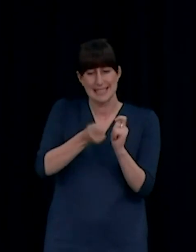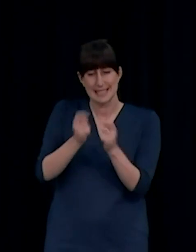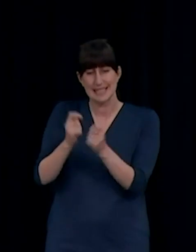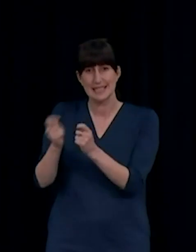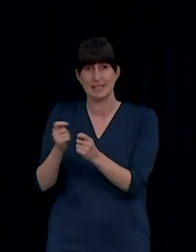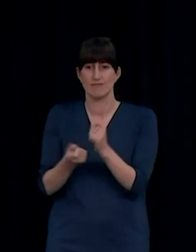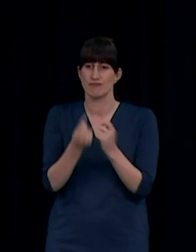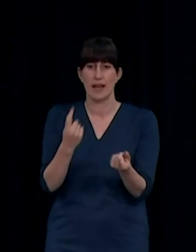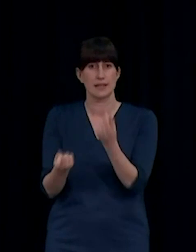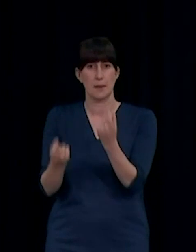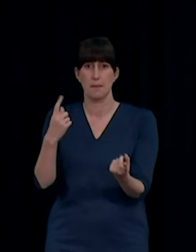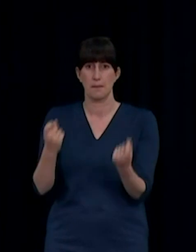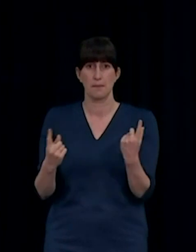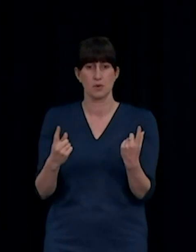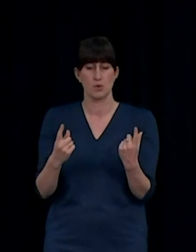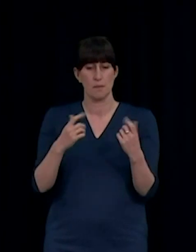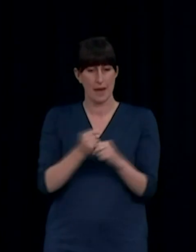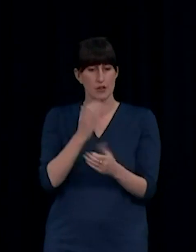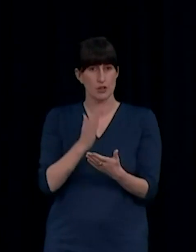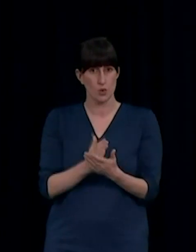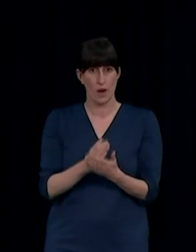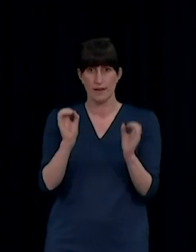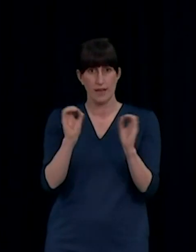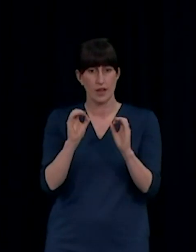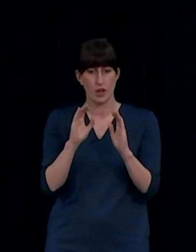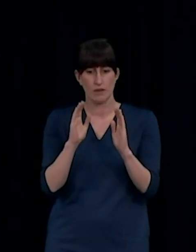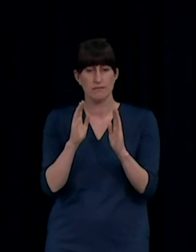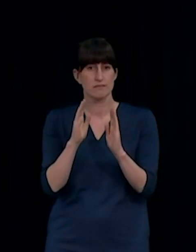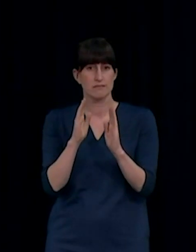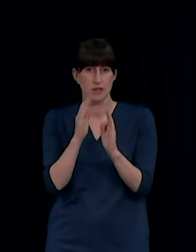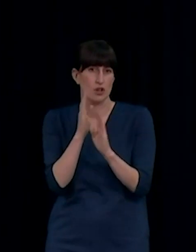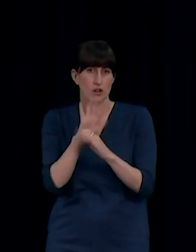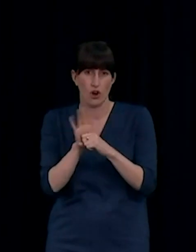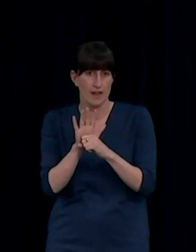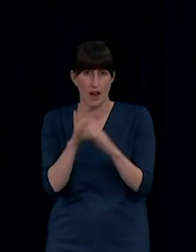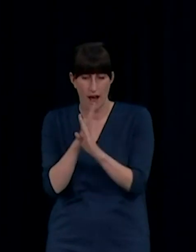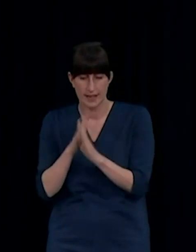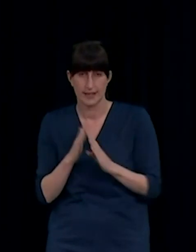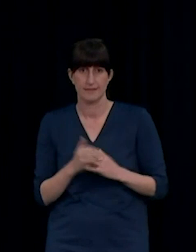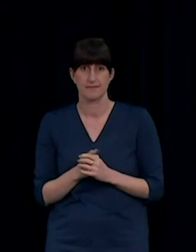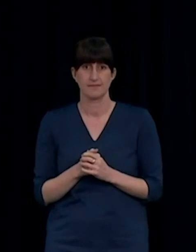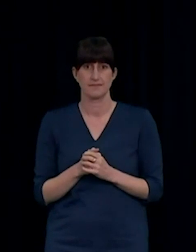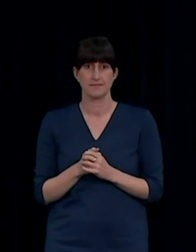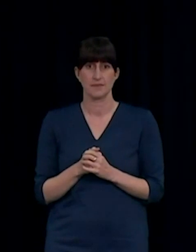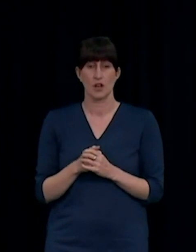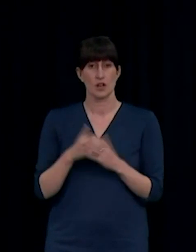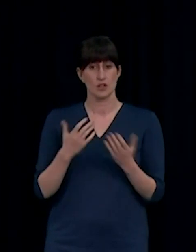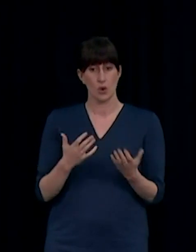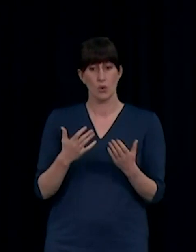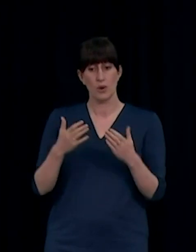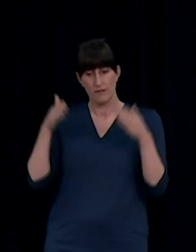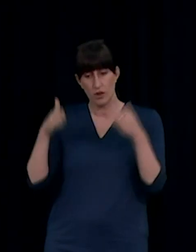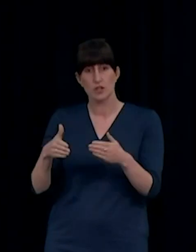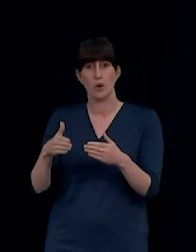has focused over the last two weeks, sorry, month, on essential workers,